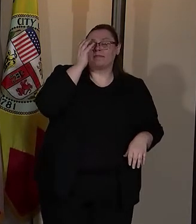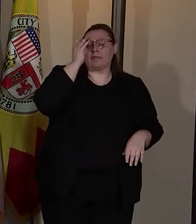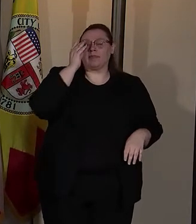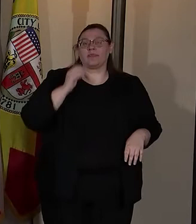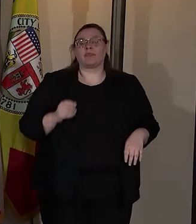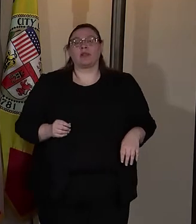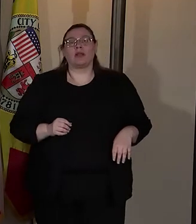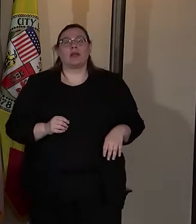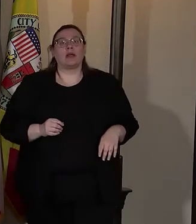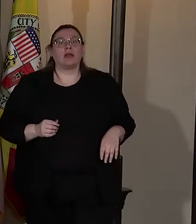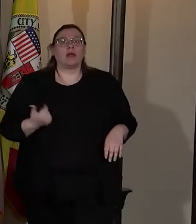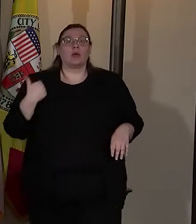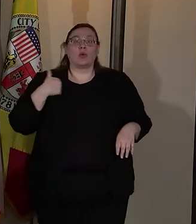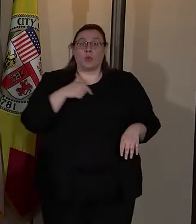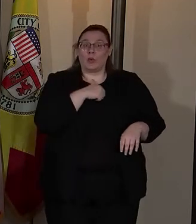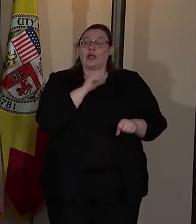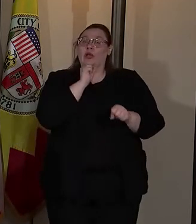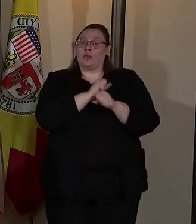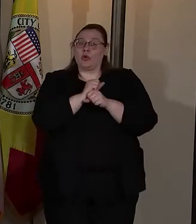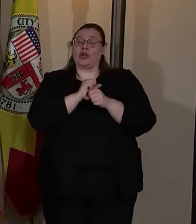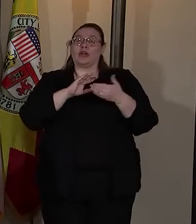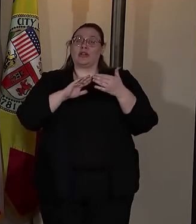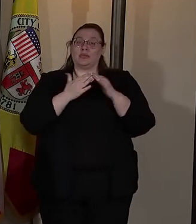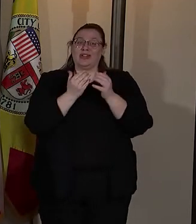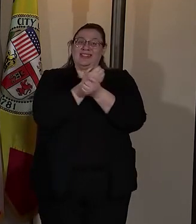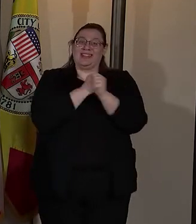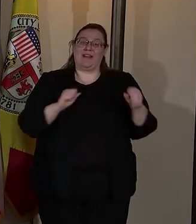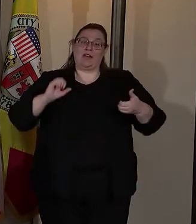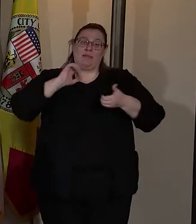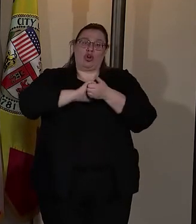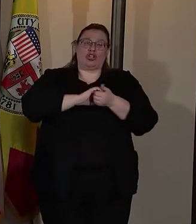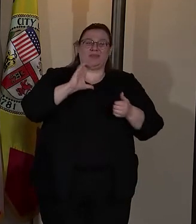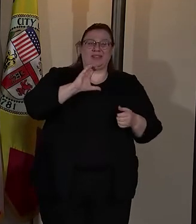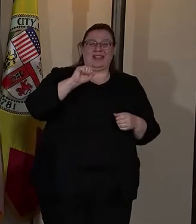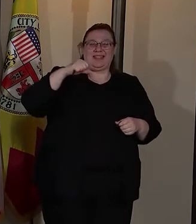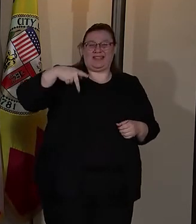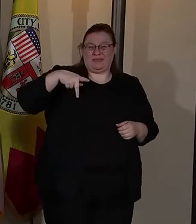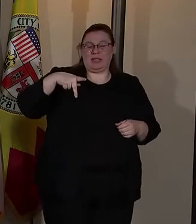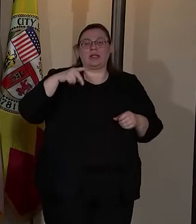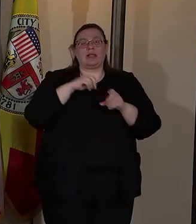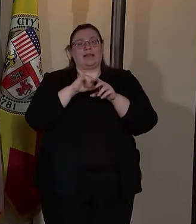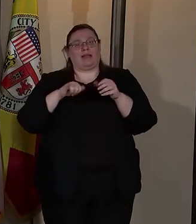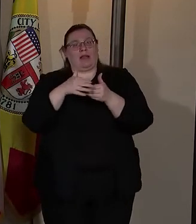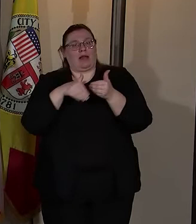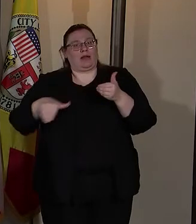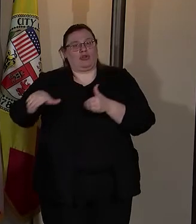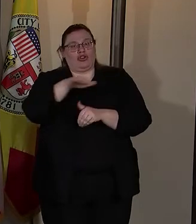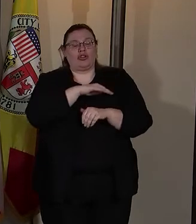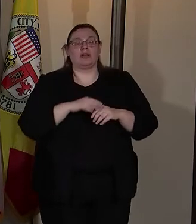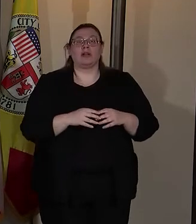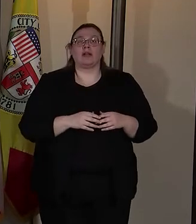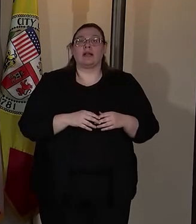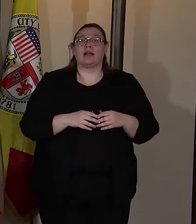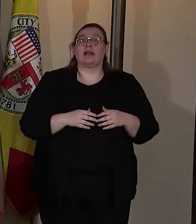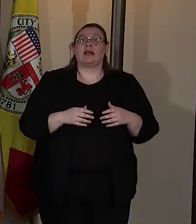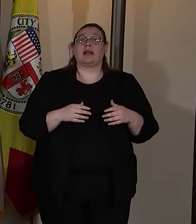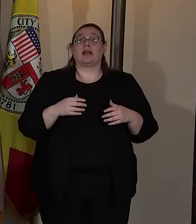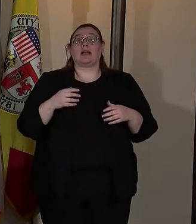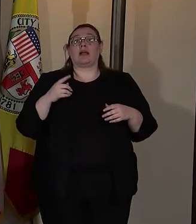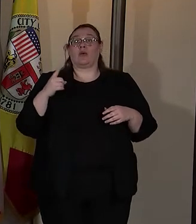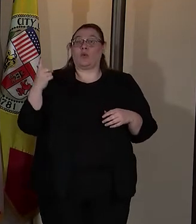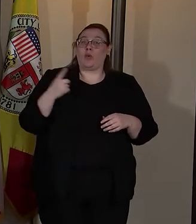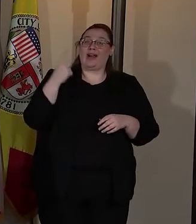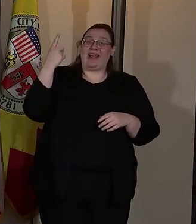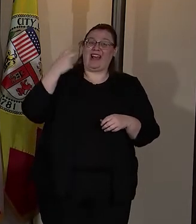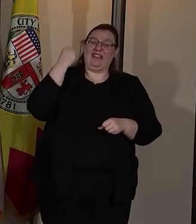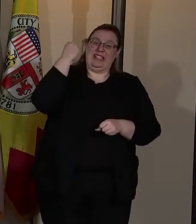We worked the community safety partnership in that neighborhood. And after a year and a half of